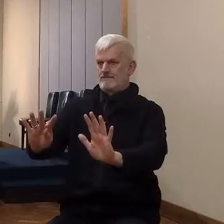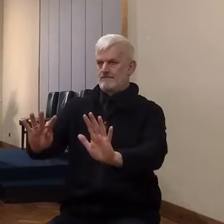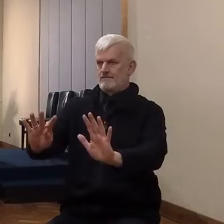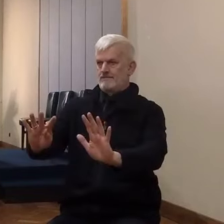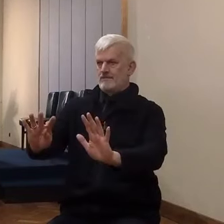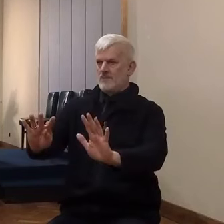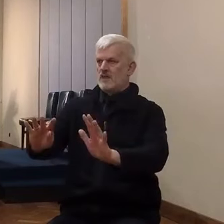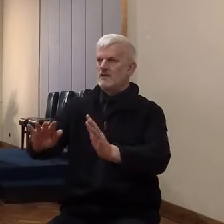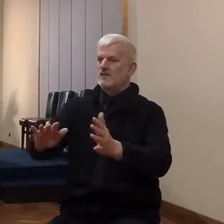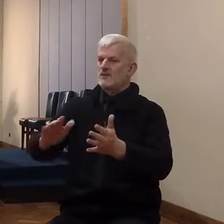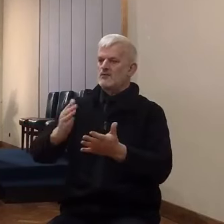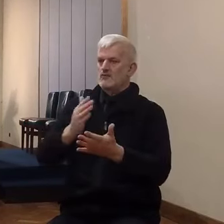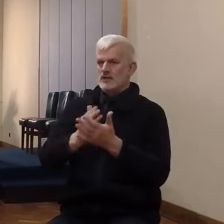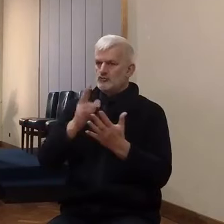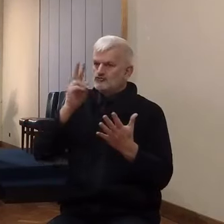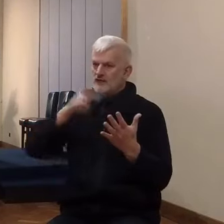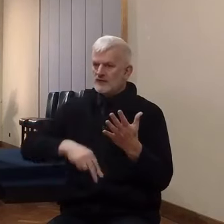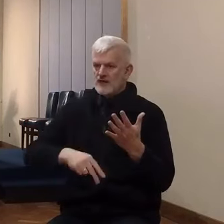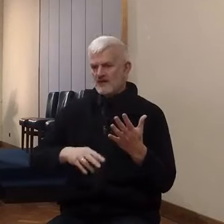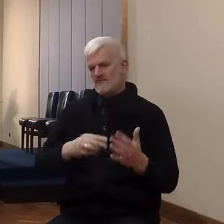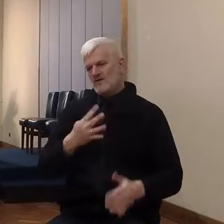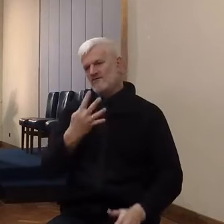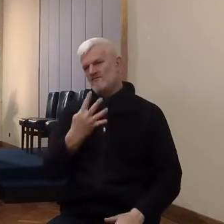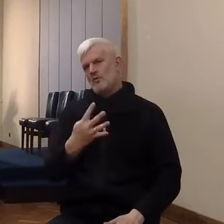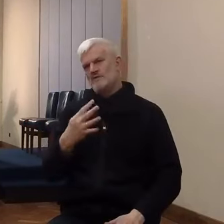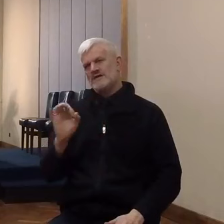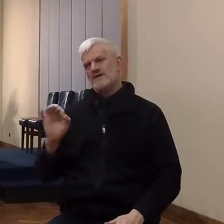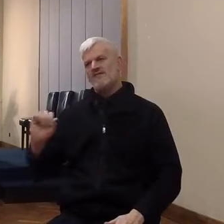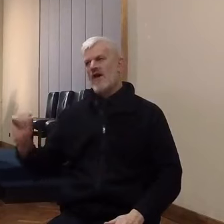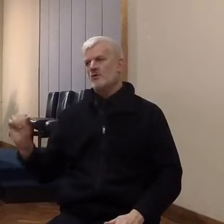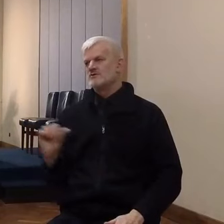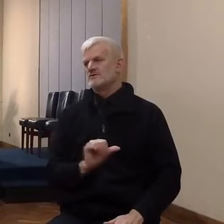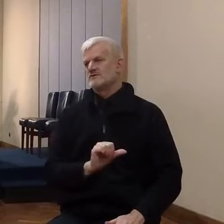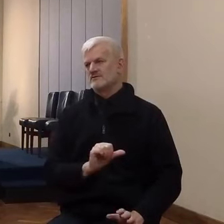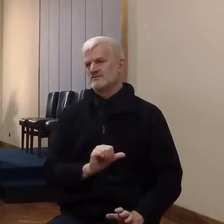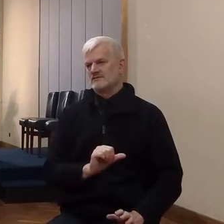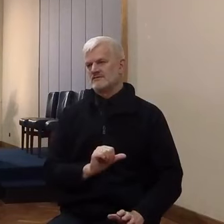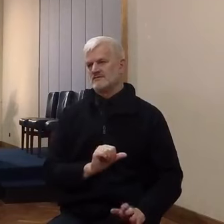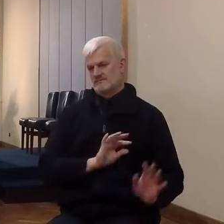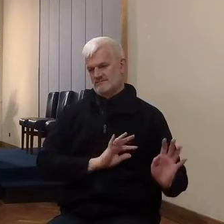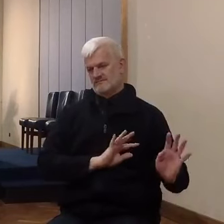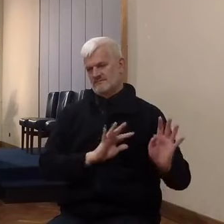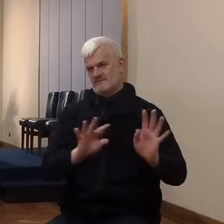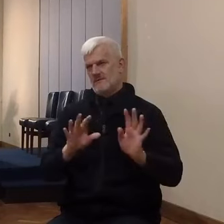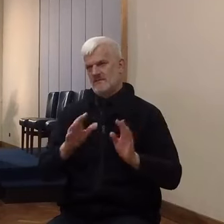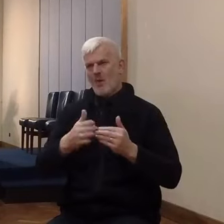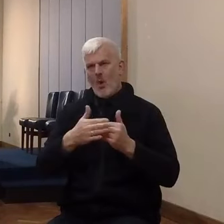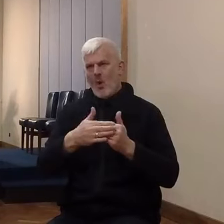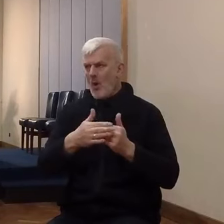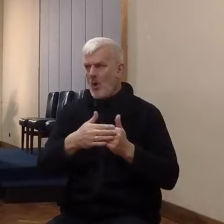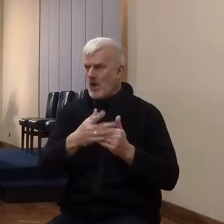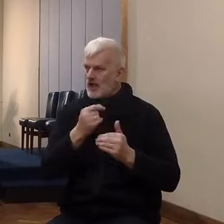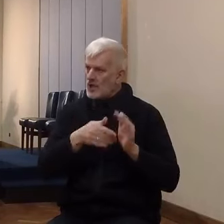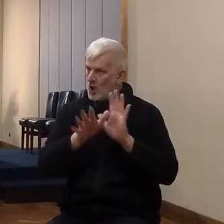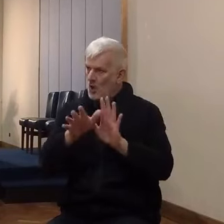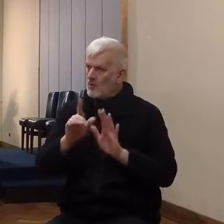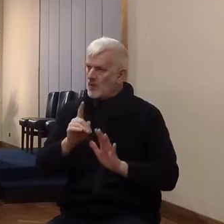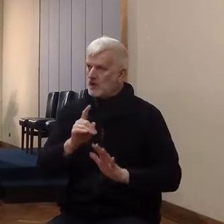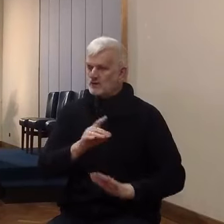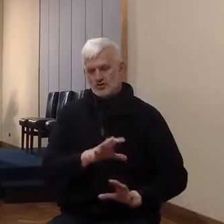There were probably another 70,000 available to him at that time to cross Jordan and